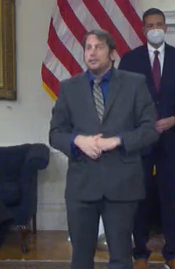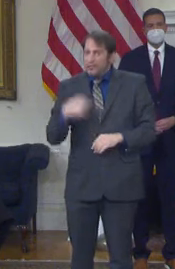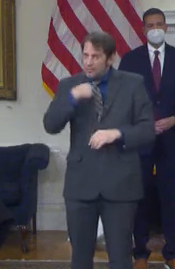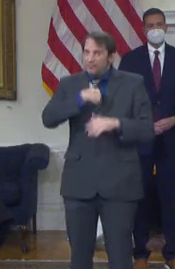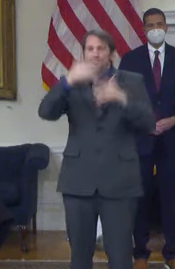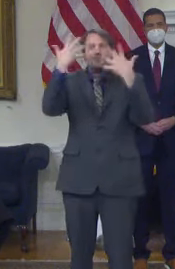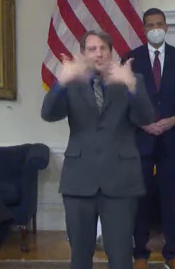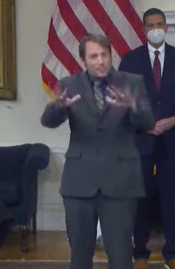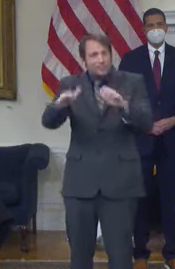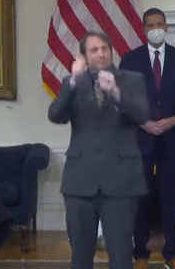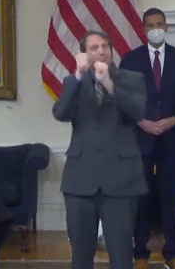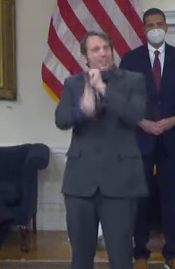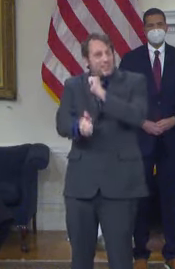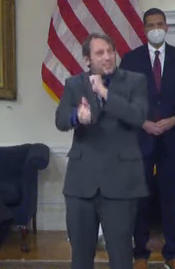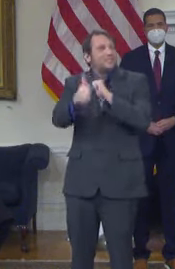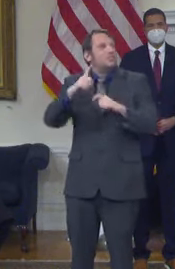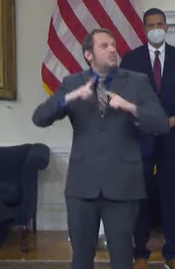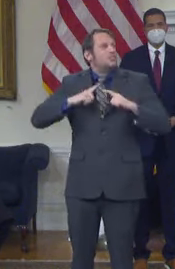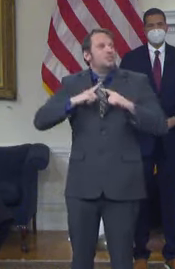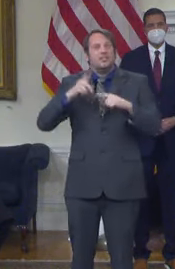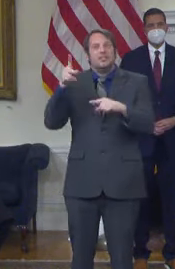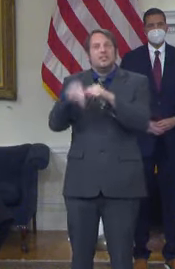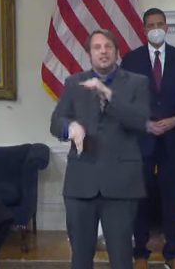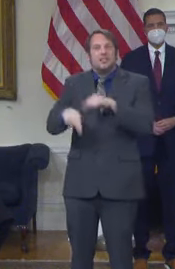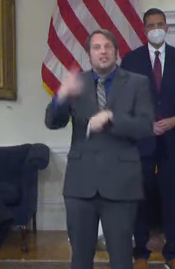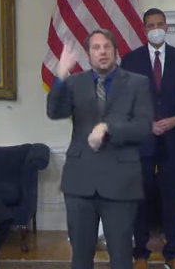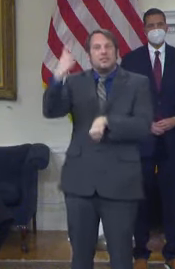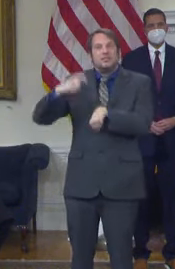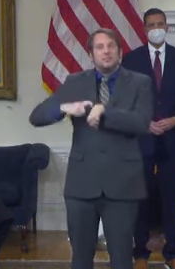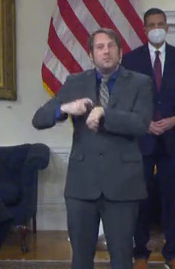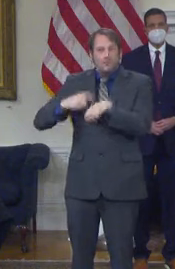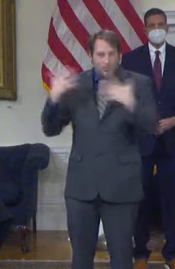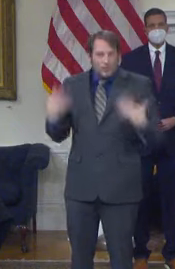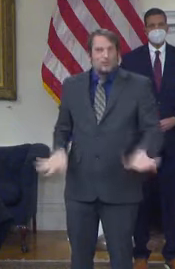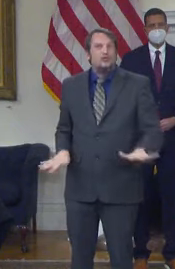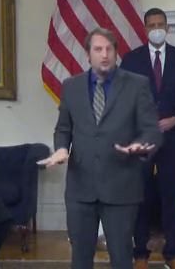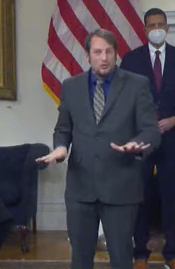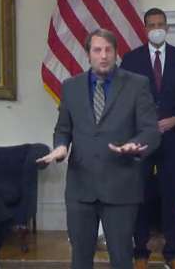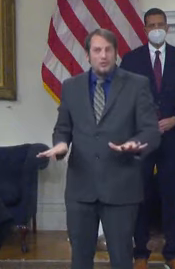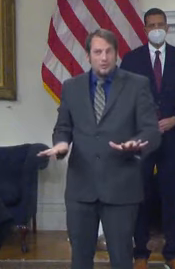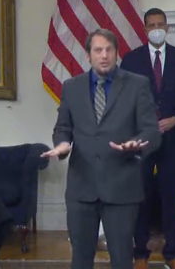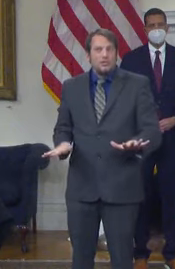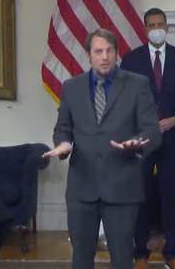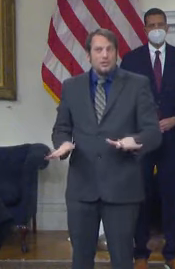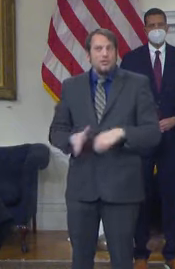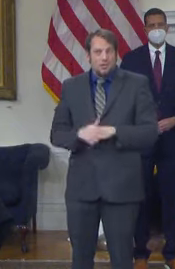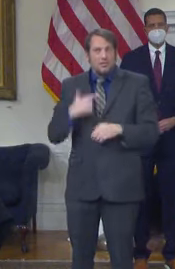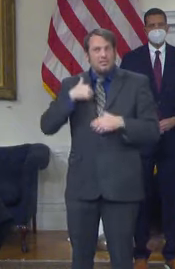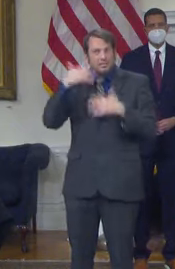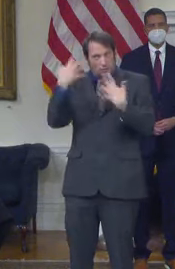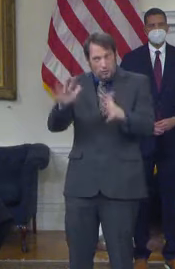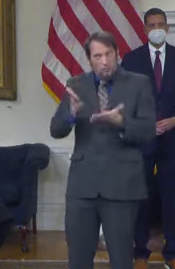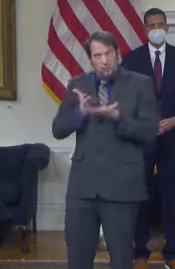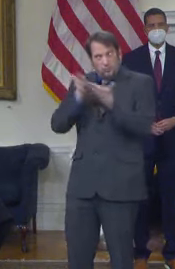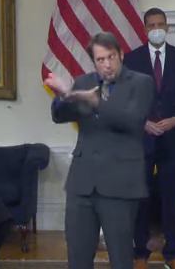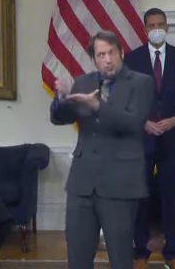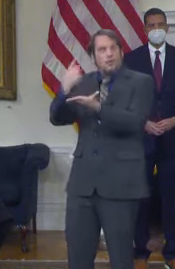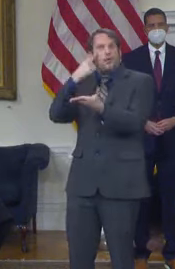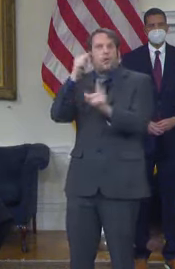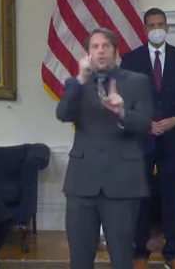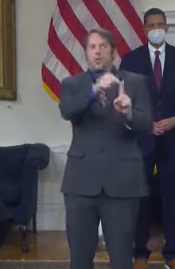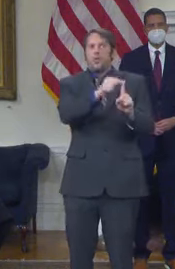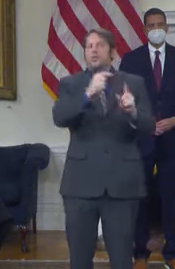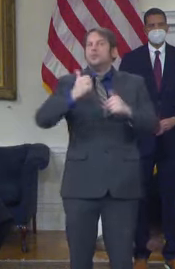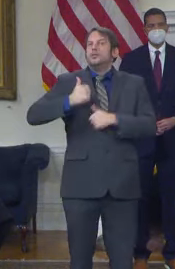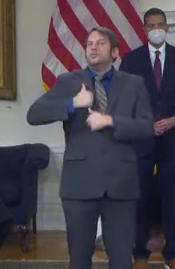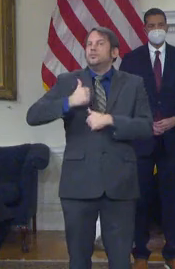times. So we proposed eliminating all retirement taxes for military retirees and they, they took a